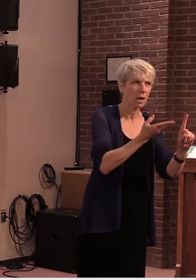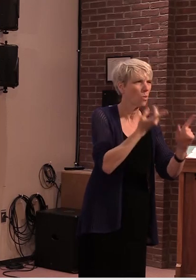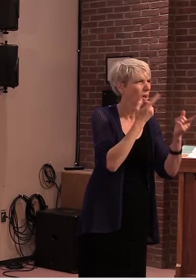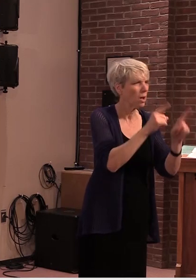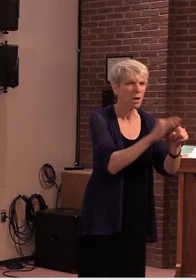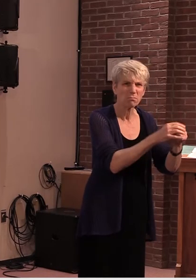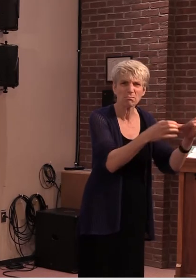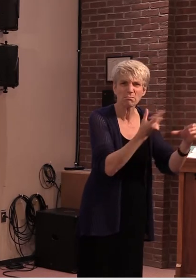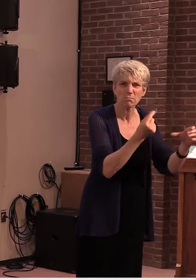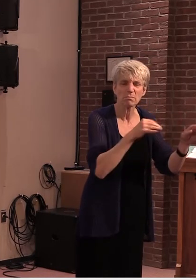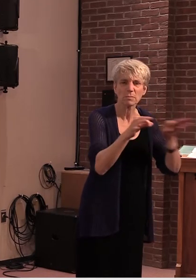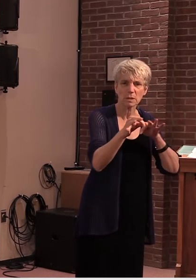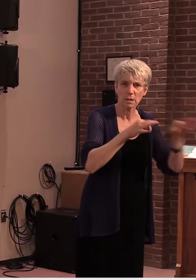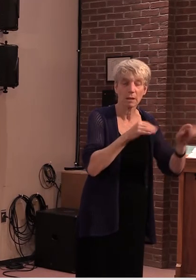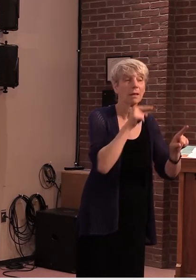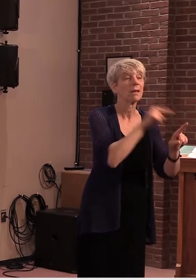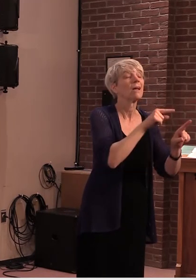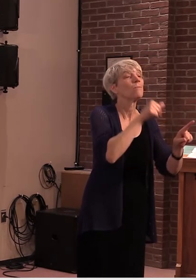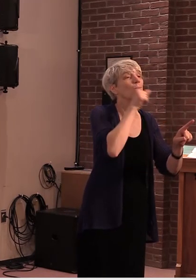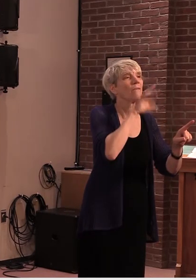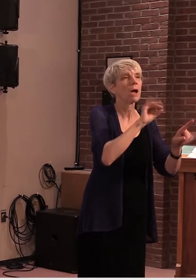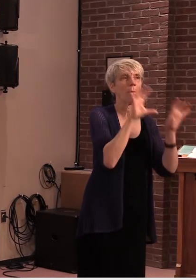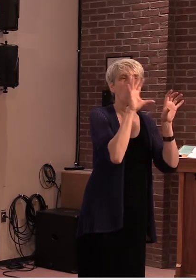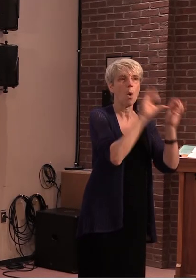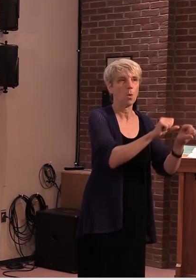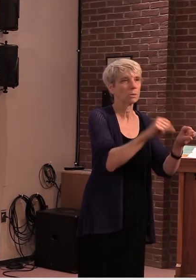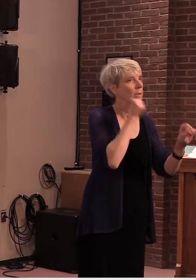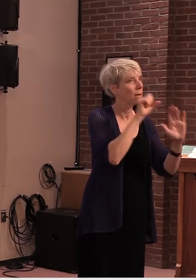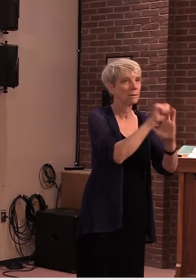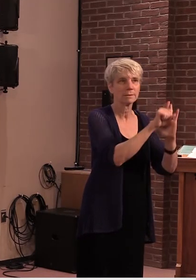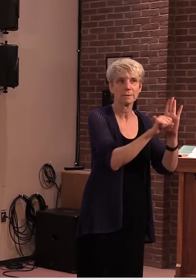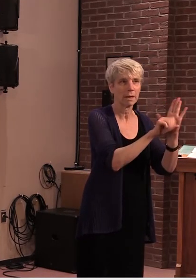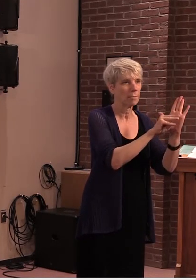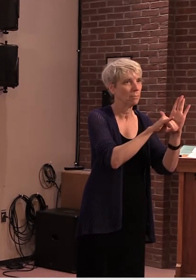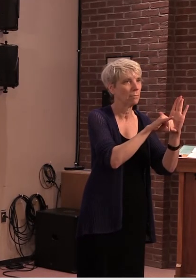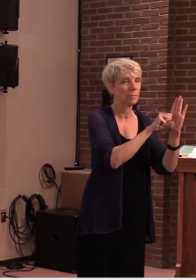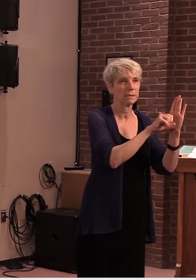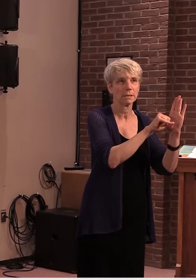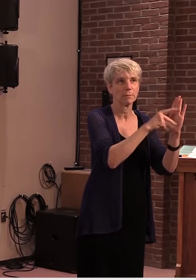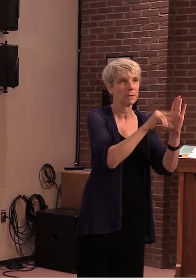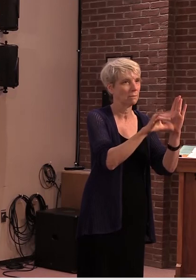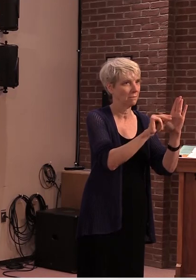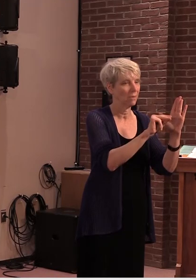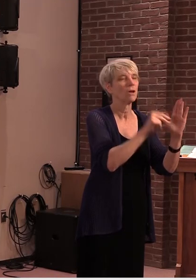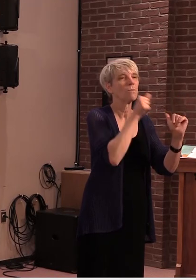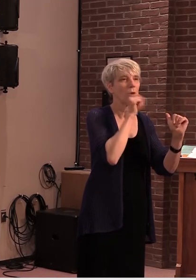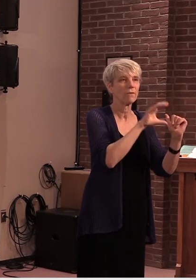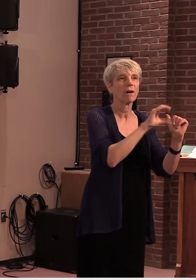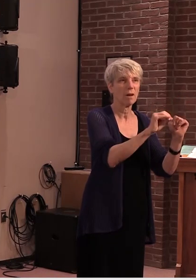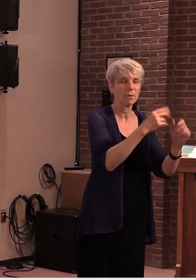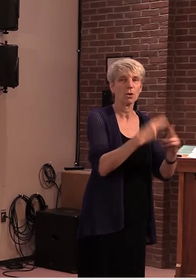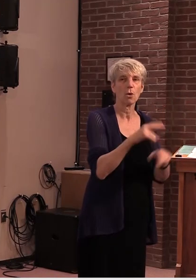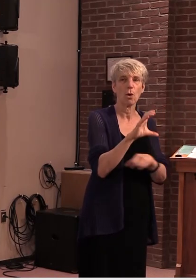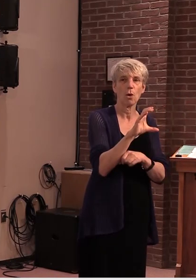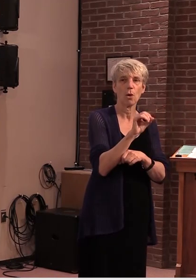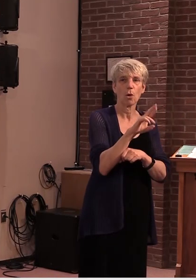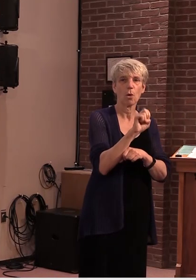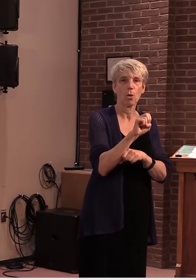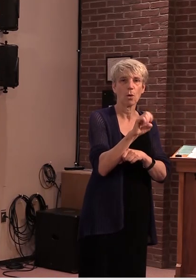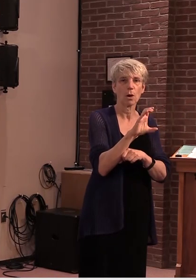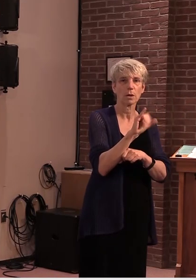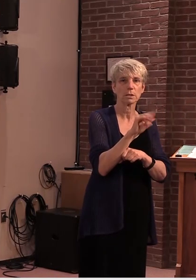is owned and operated by a private contractor or civic who vermont has a contract with to house vermont inmates